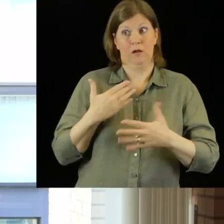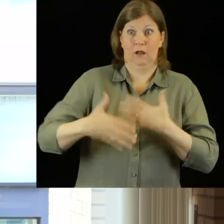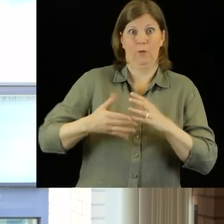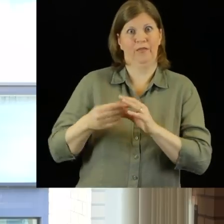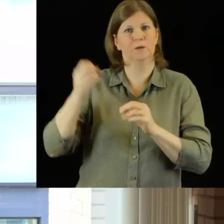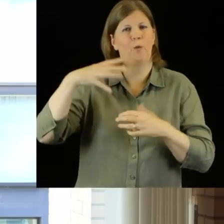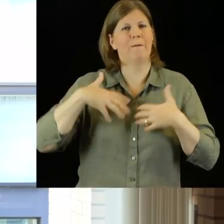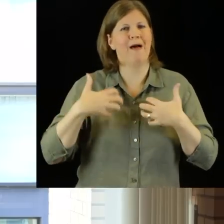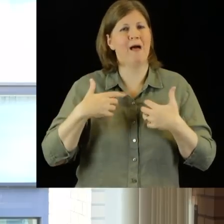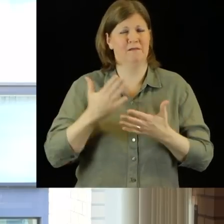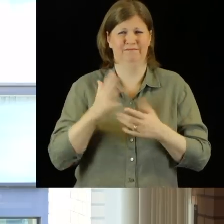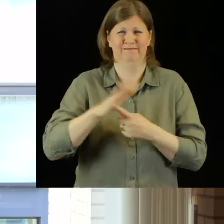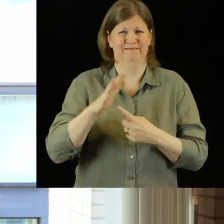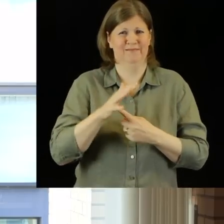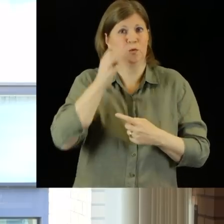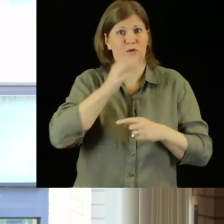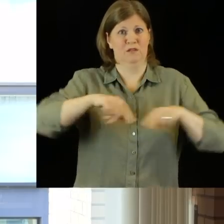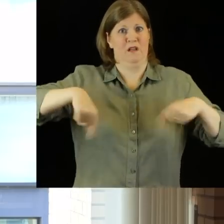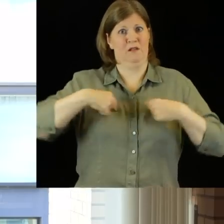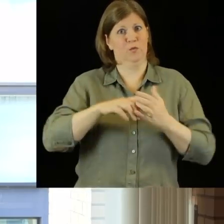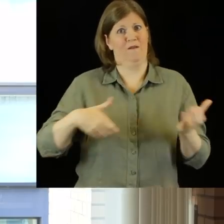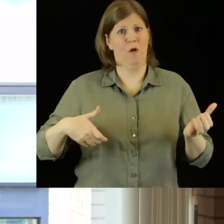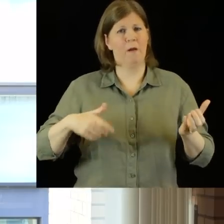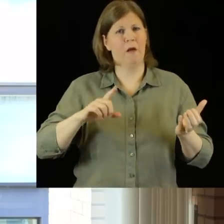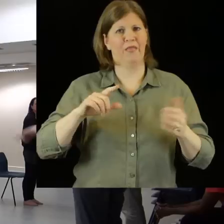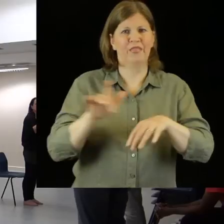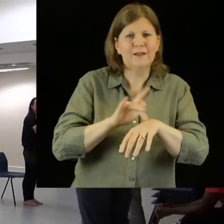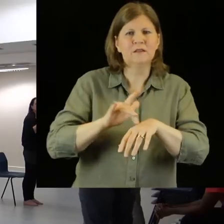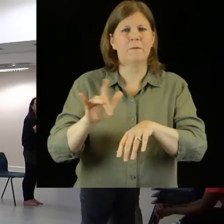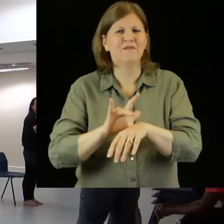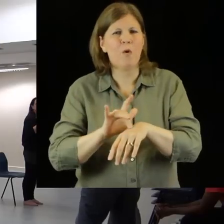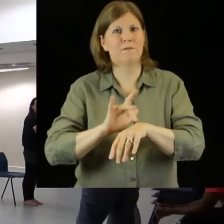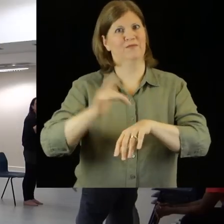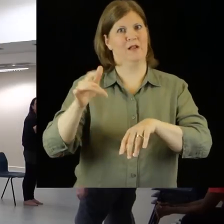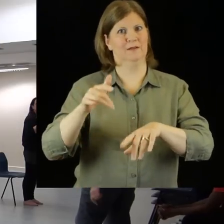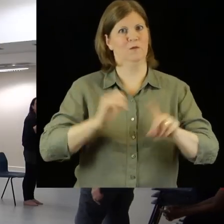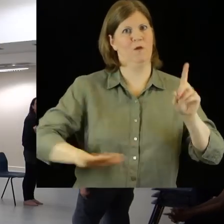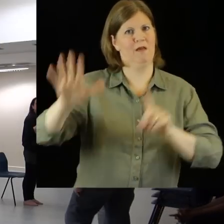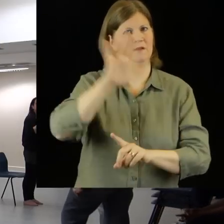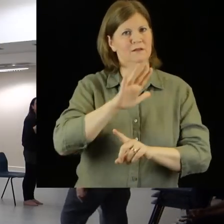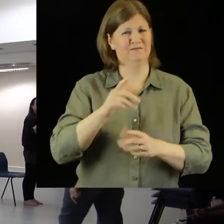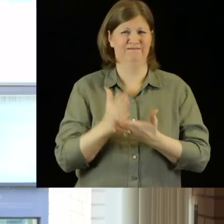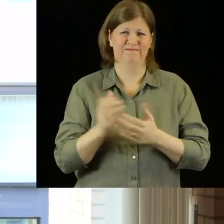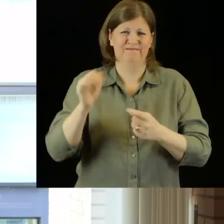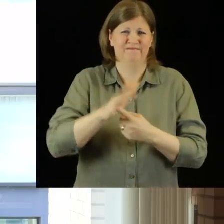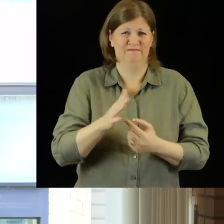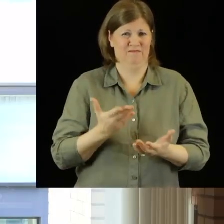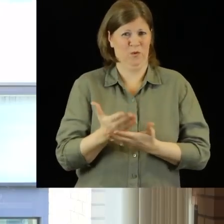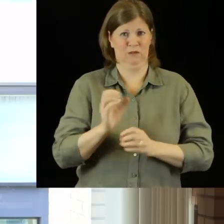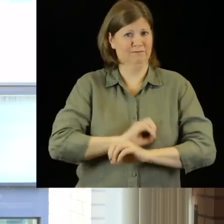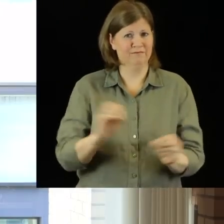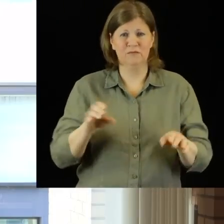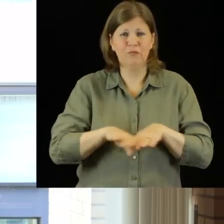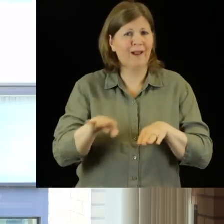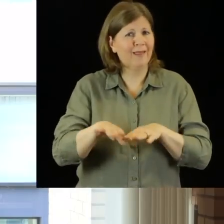not only us as a conservatoire, but to the theatre and performance professions in Scotland. It's really vital because there is no such